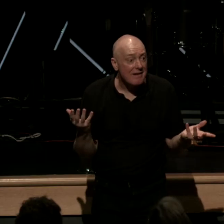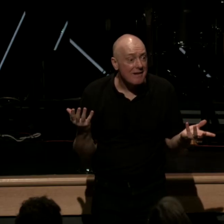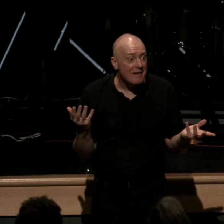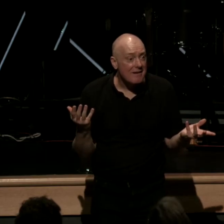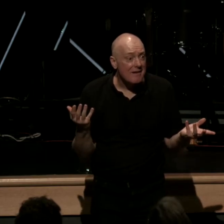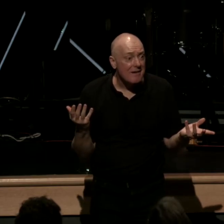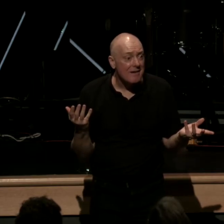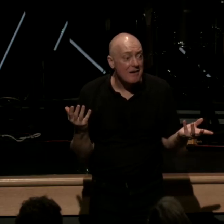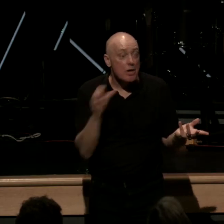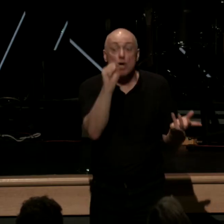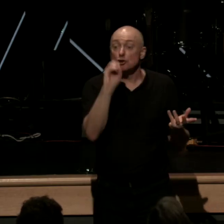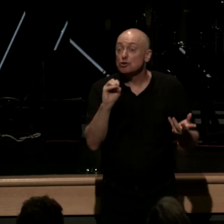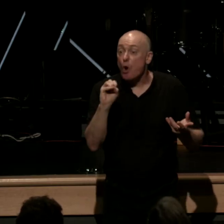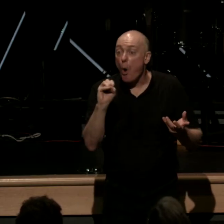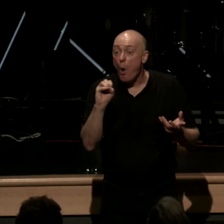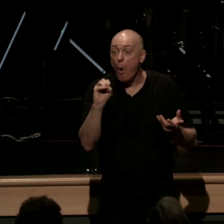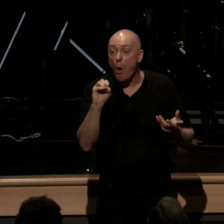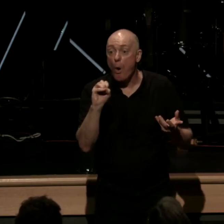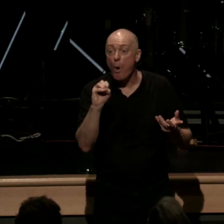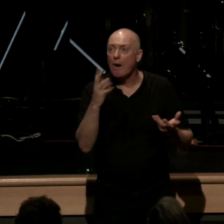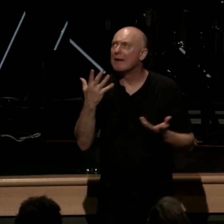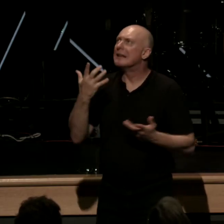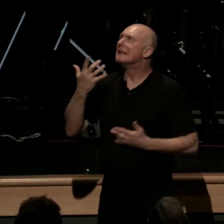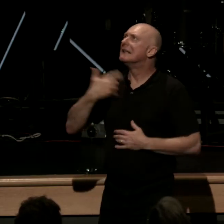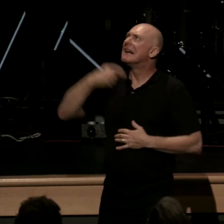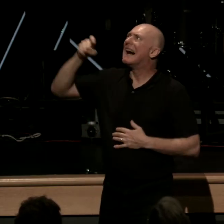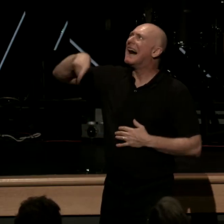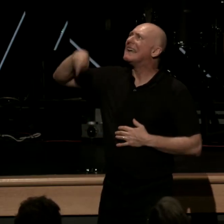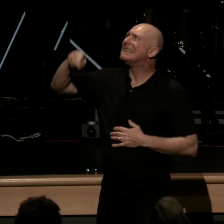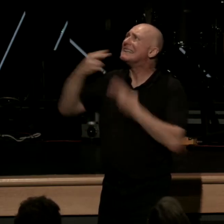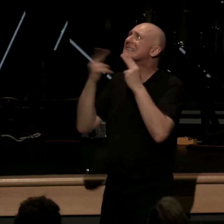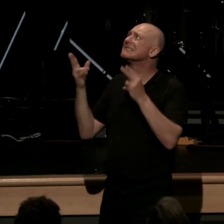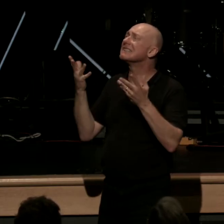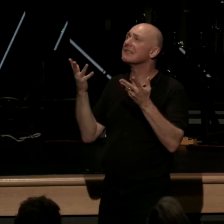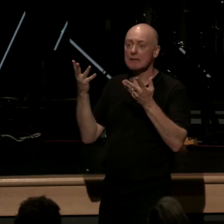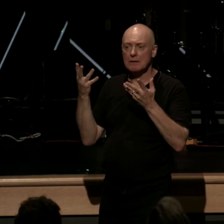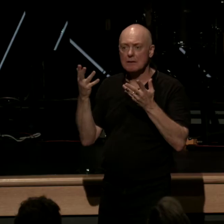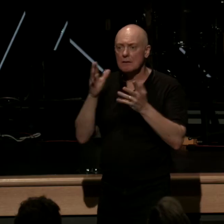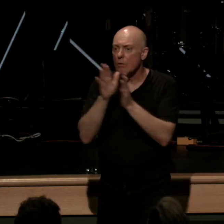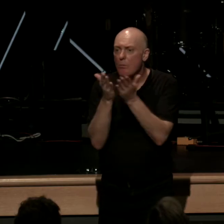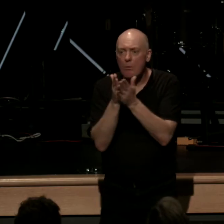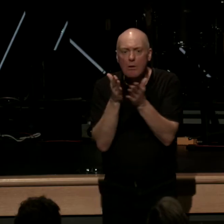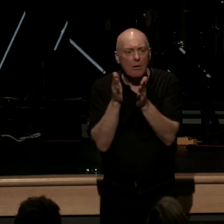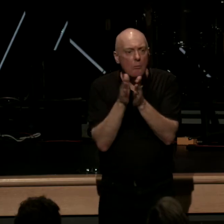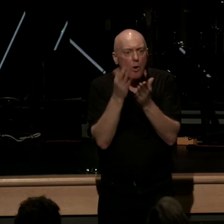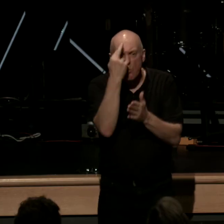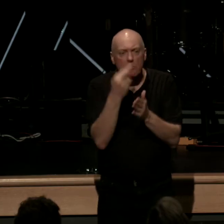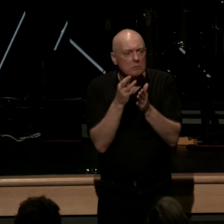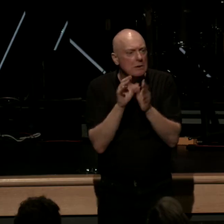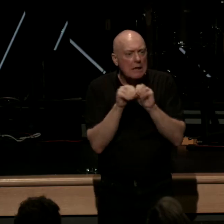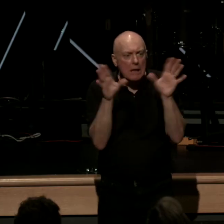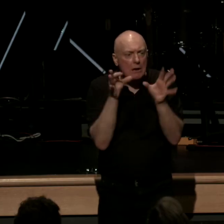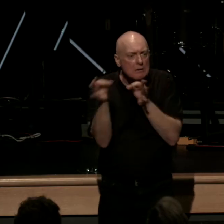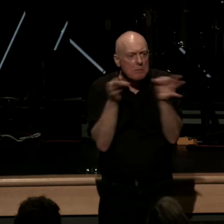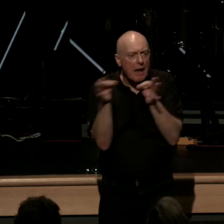and so with the need so clearly communicated in the book of Romans now he explains